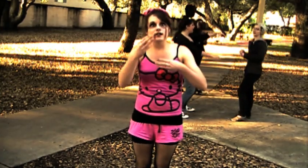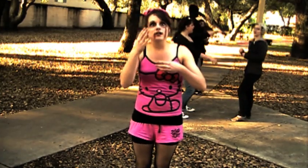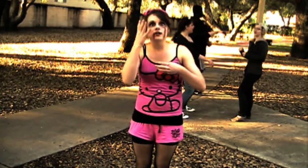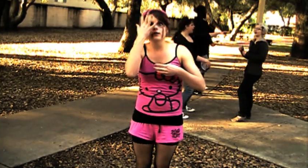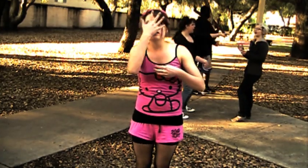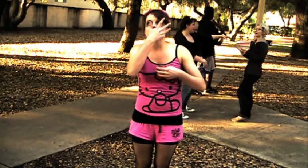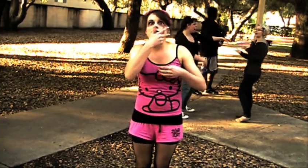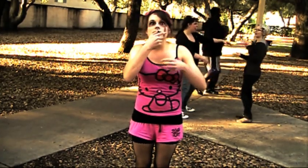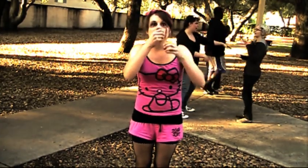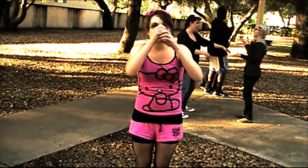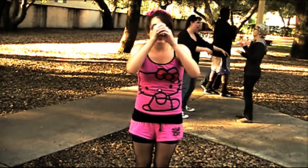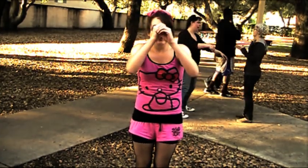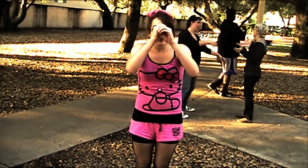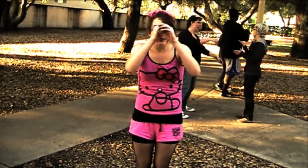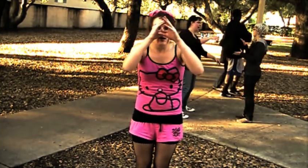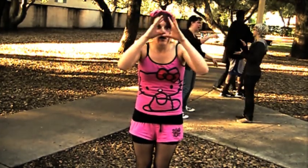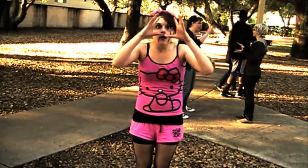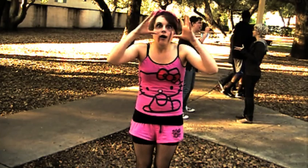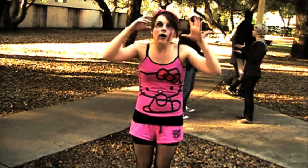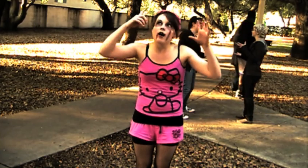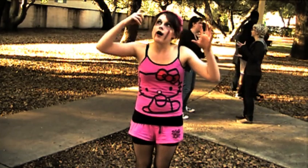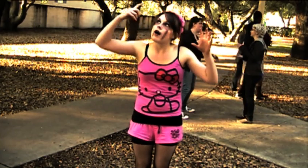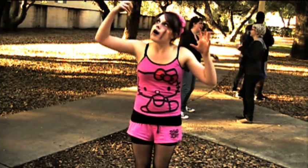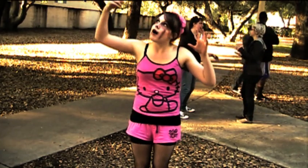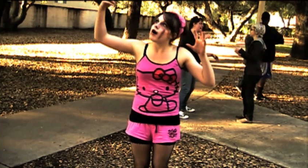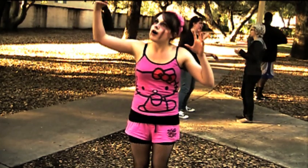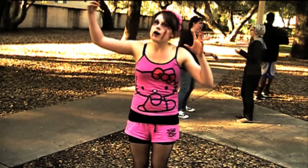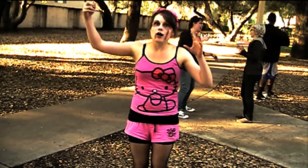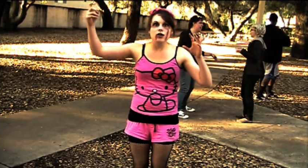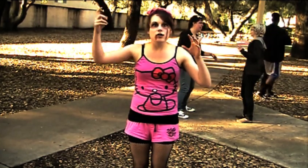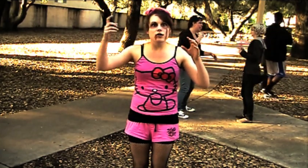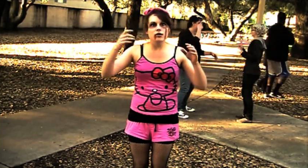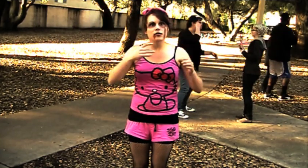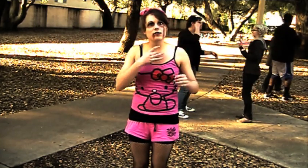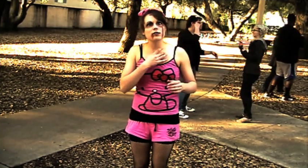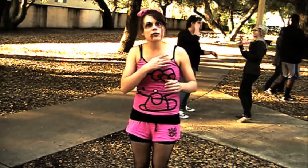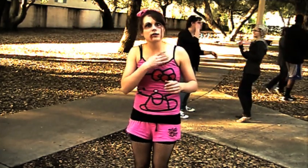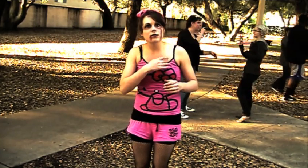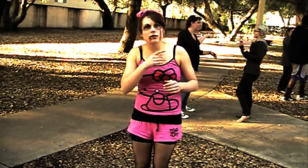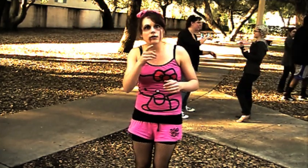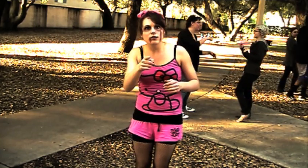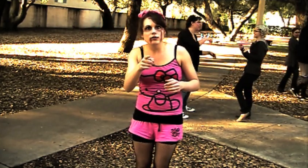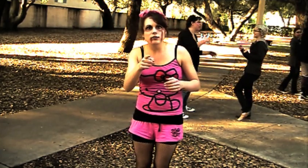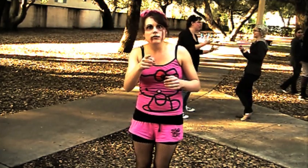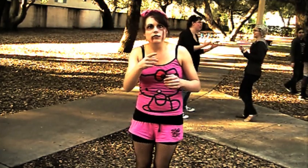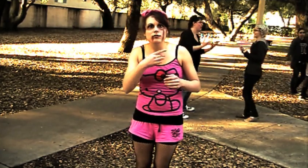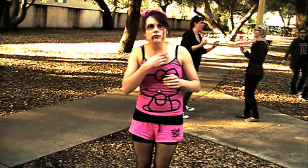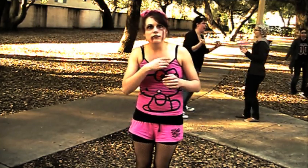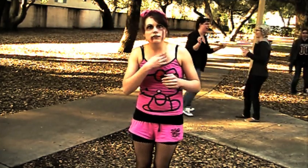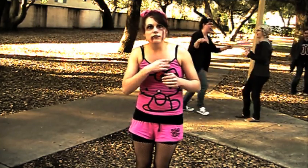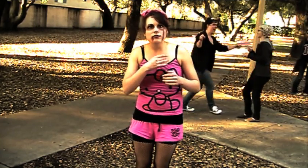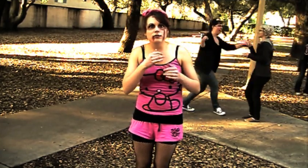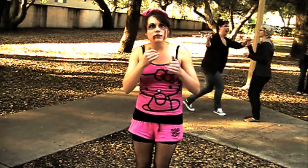there's beauty beyond your dreams Can you feel the things I feel